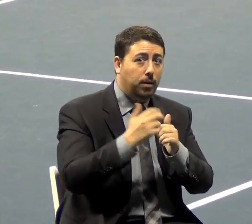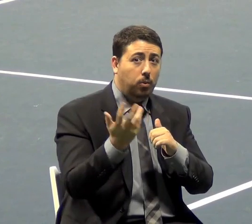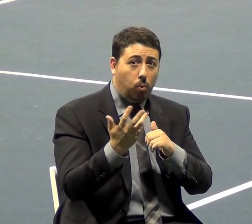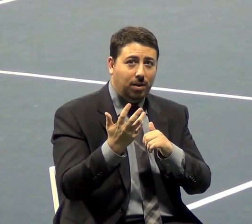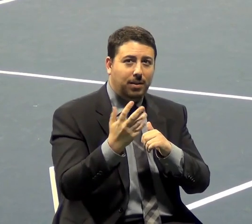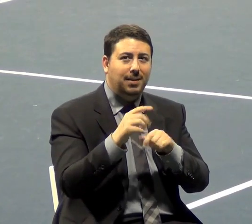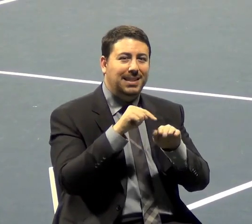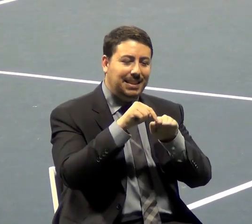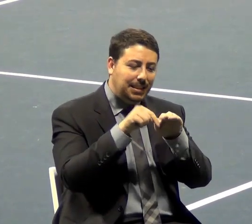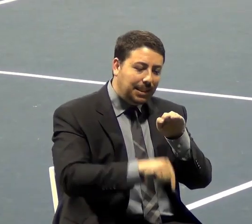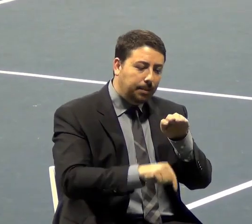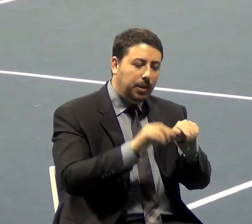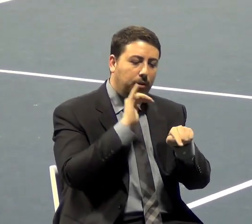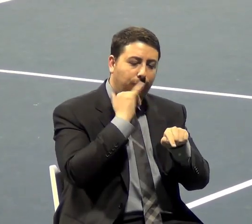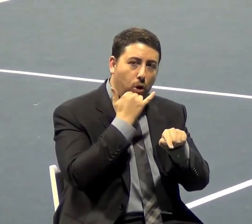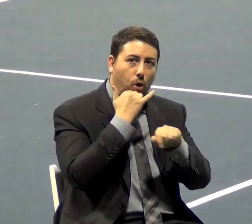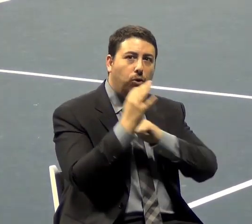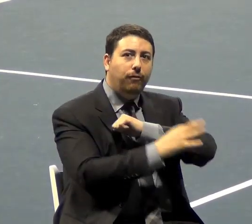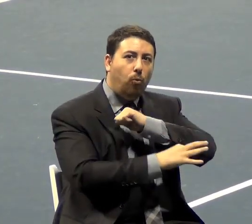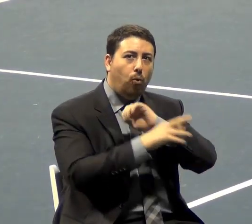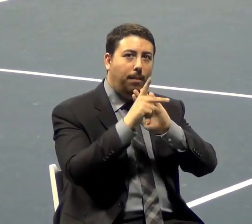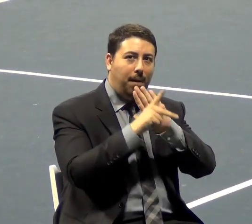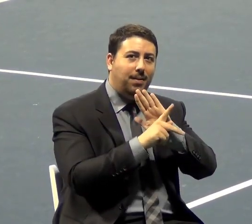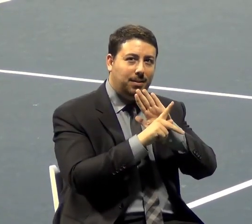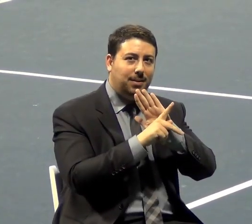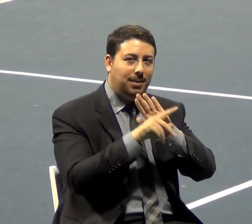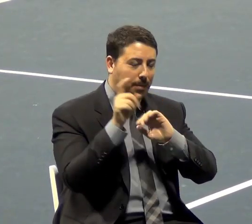flawed foreign policy that has to be challenged.